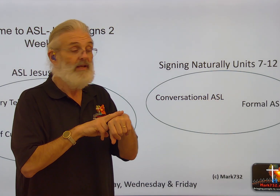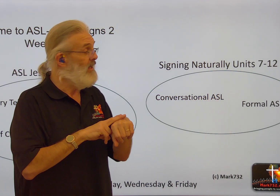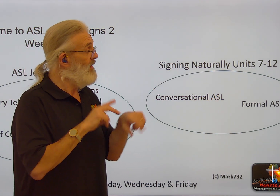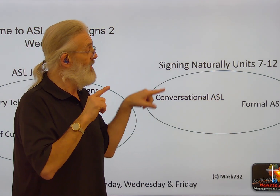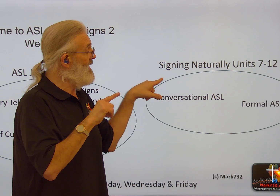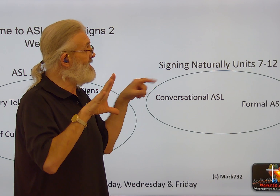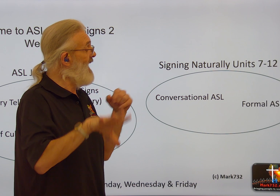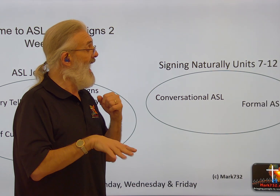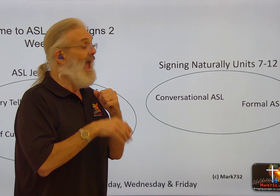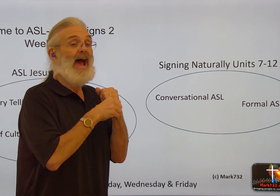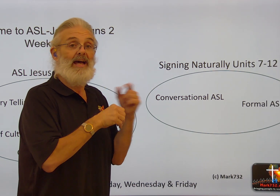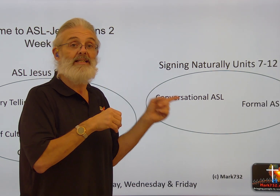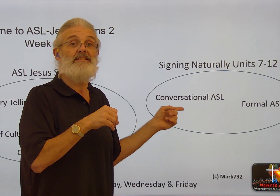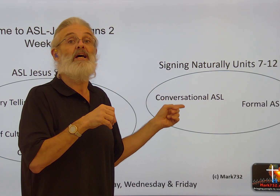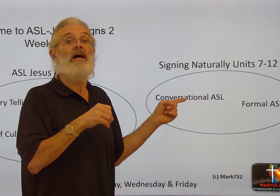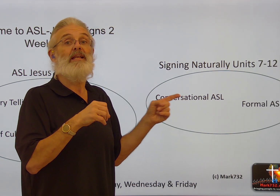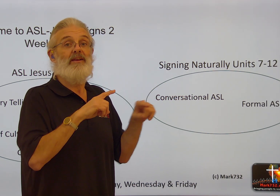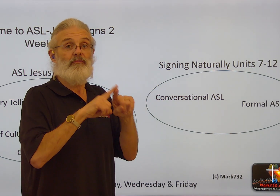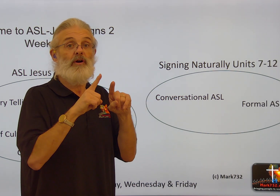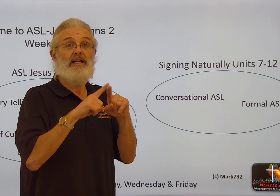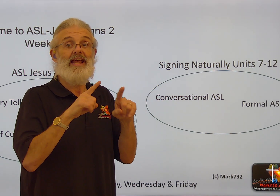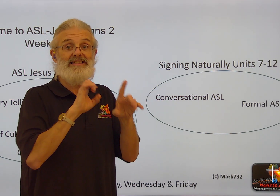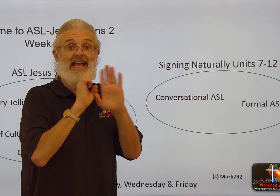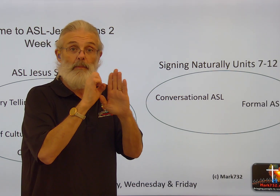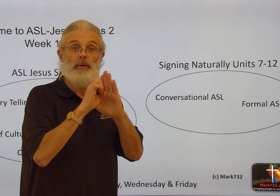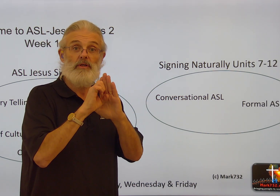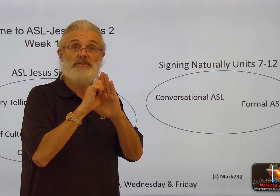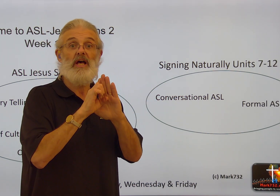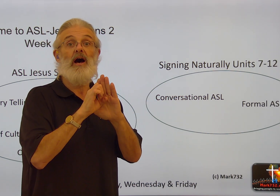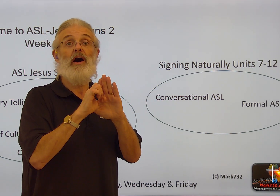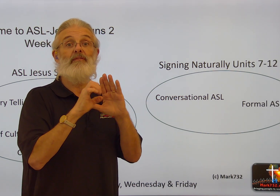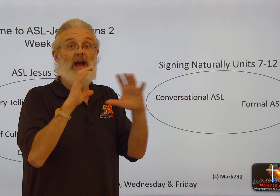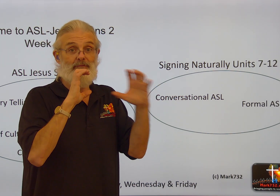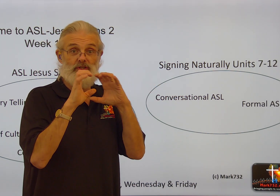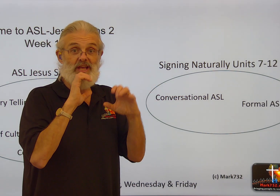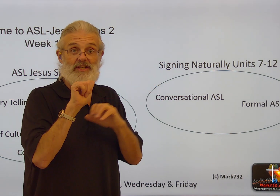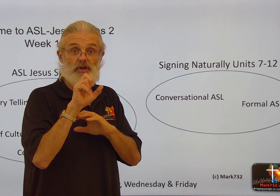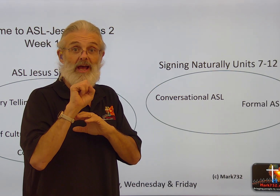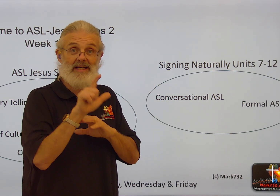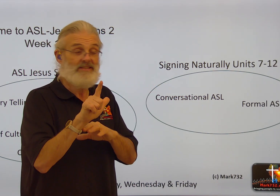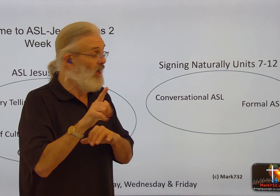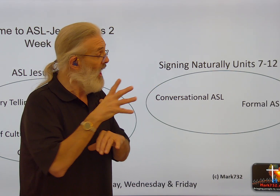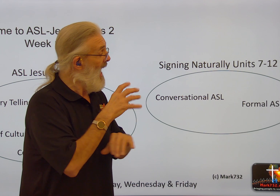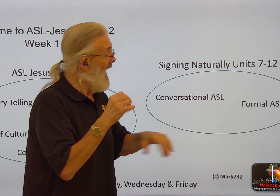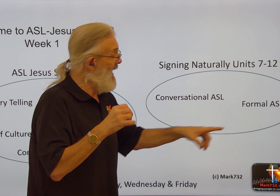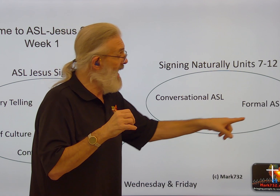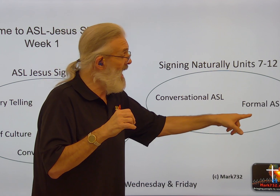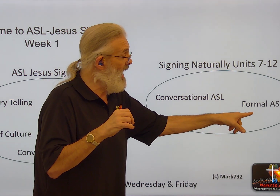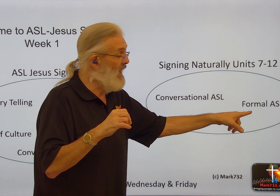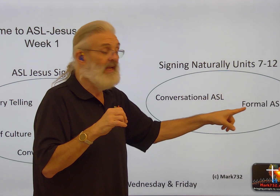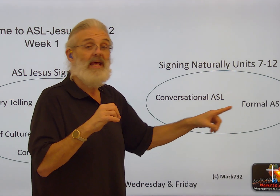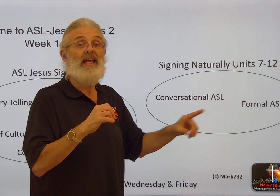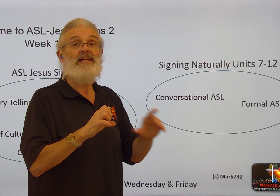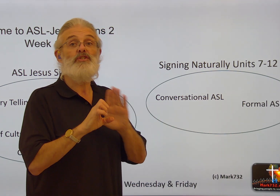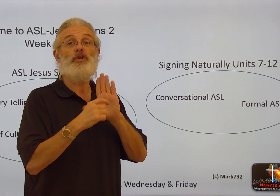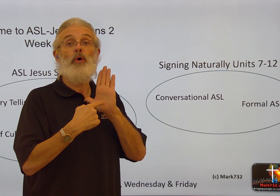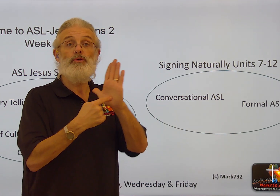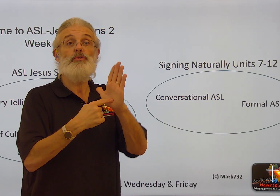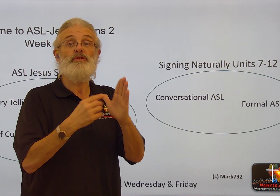This adds different examples of conversational ASL and it shows you some